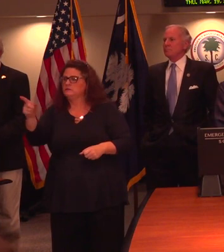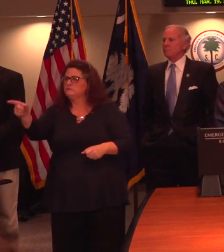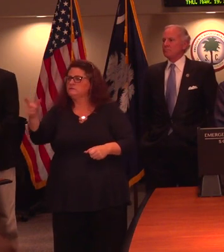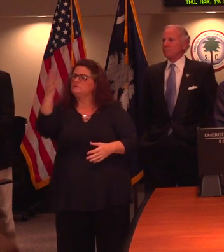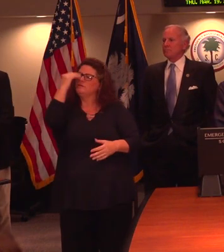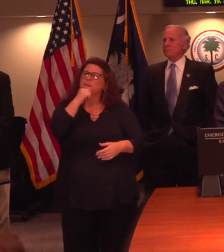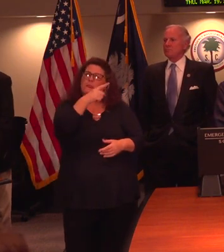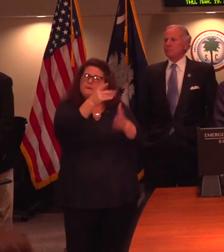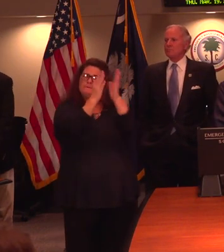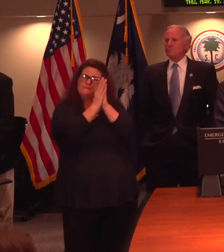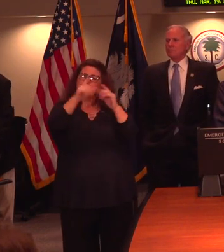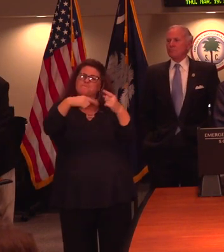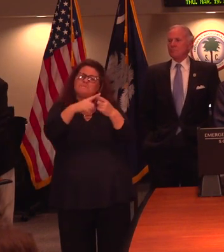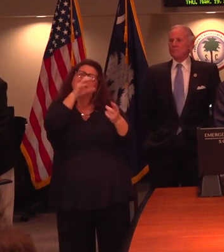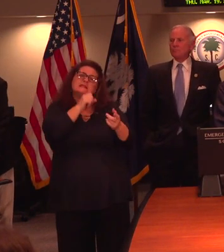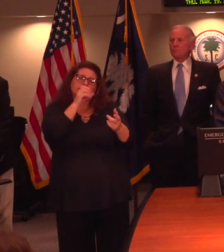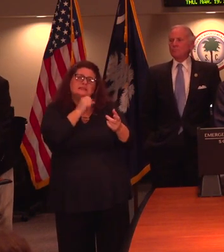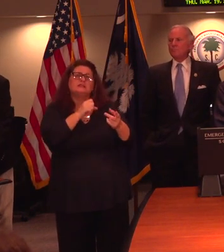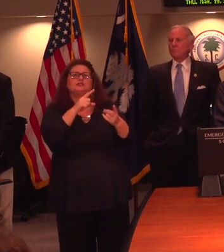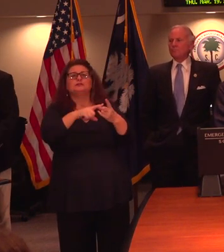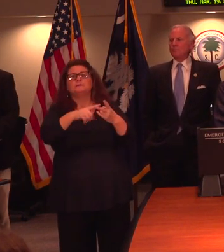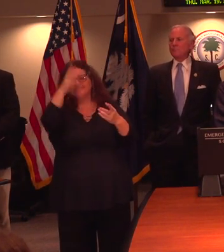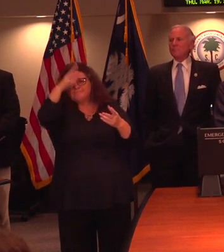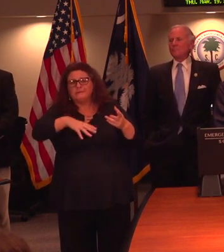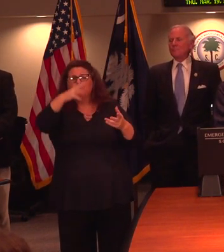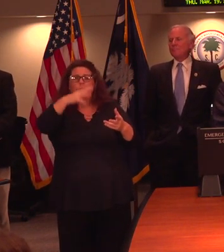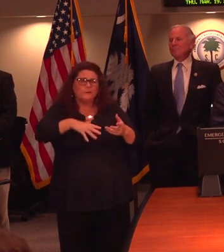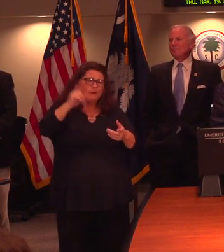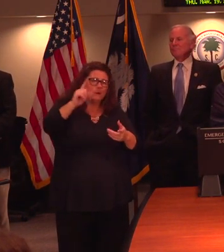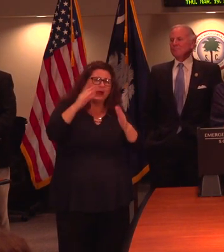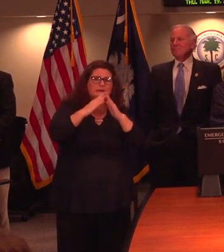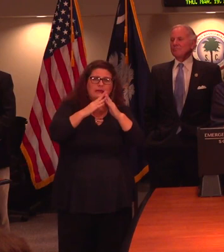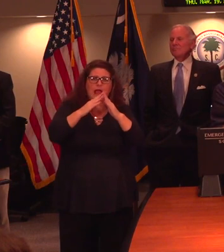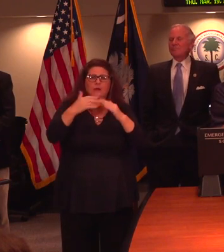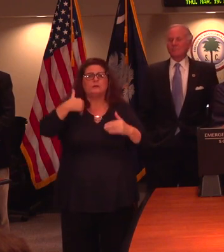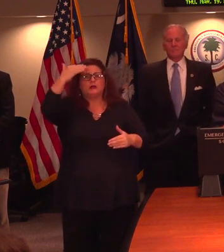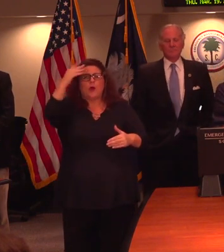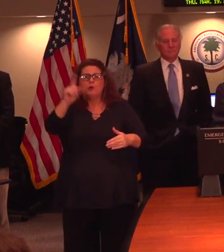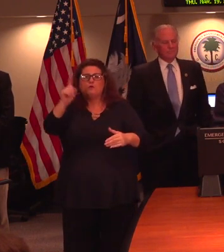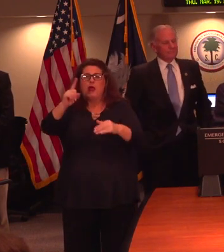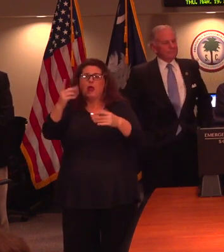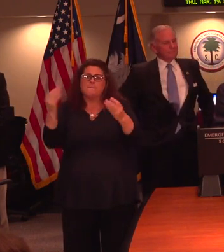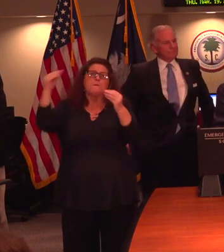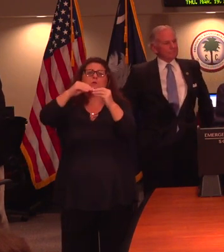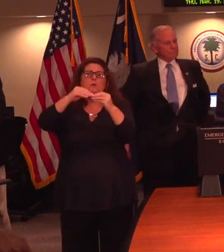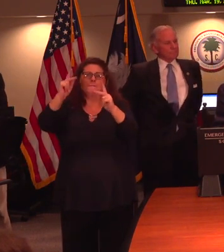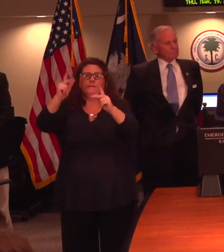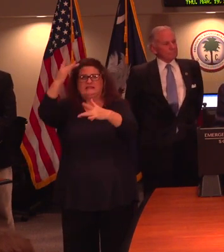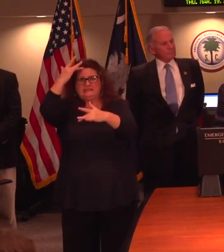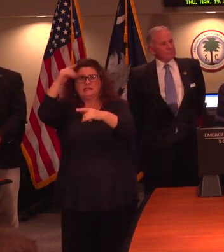their age, their gender, maybe a specific town, so people have an idea of where this is spreading? So we are reporting